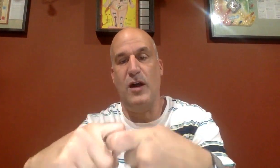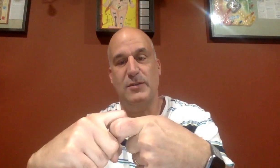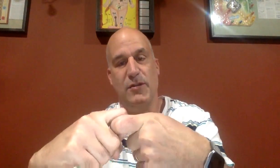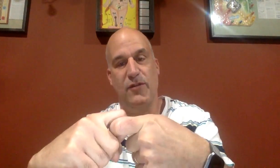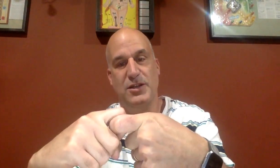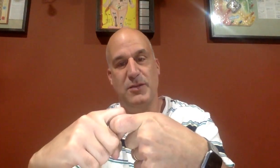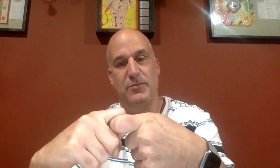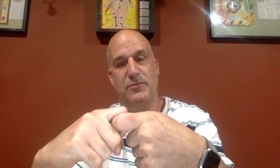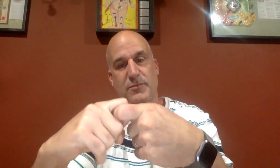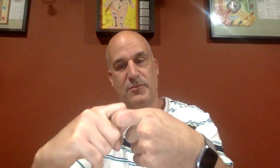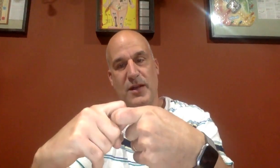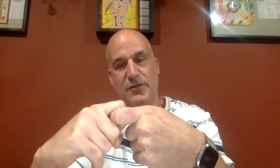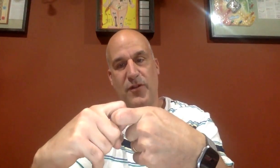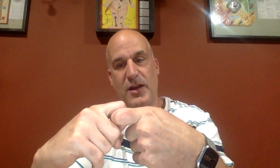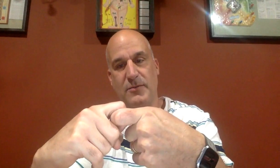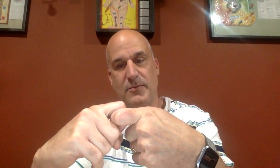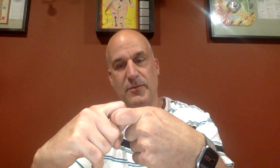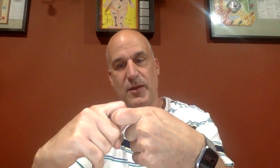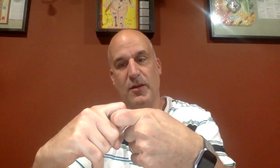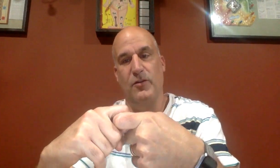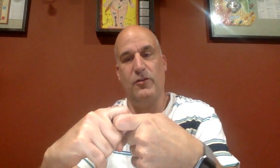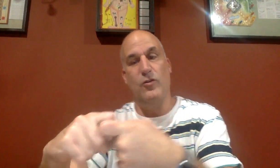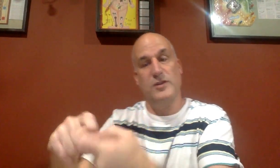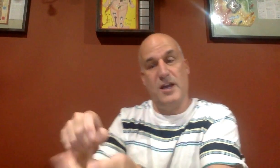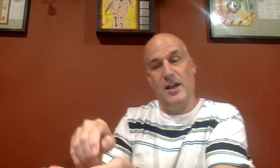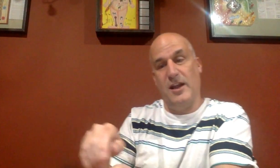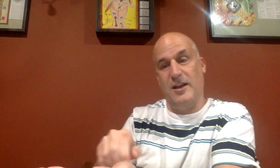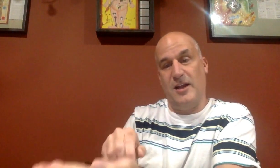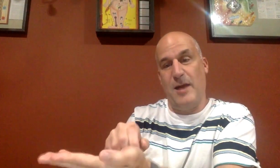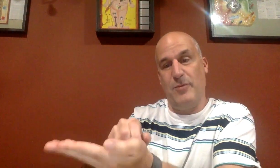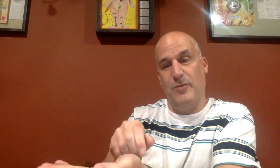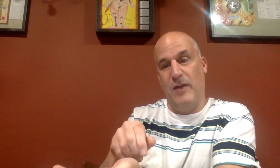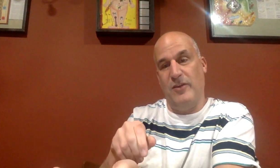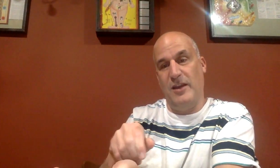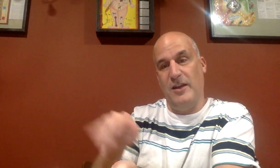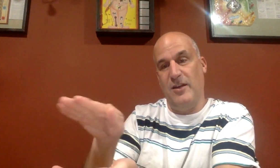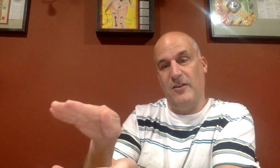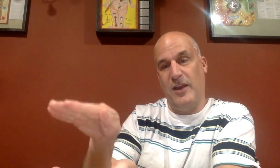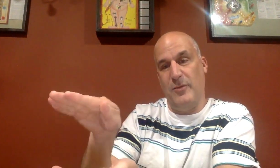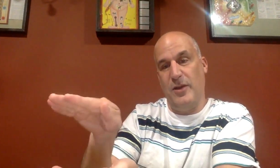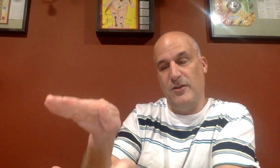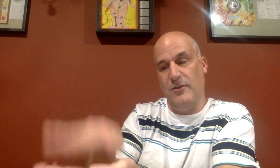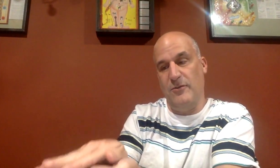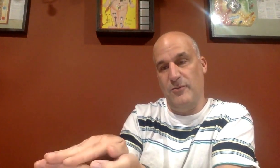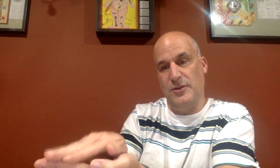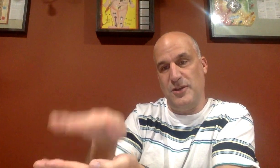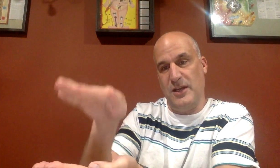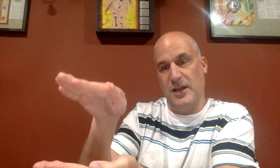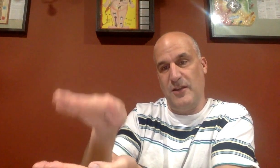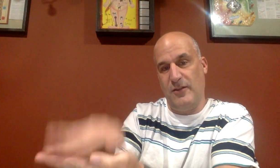them in a friendship. That's friend. School is kind of like a clap. You have this hand down here, this hand up here, and you put your hand down. That's